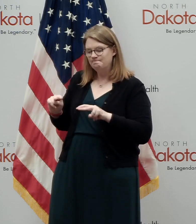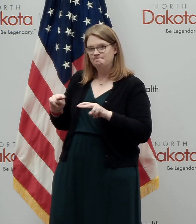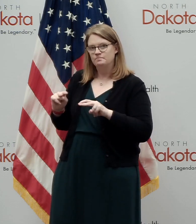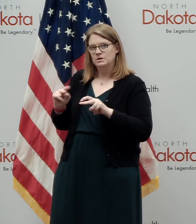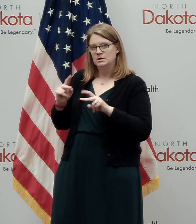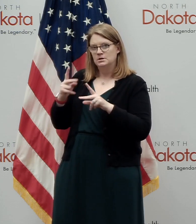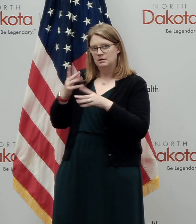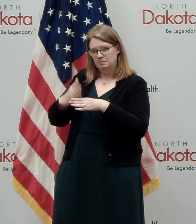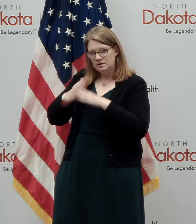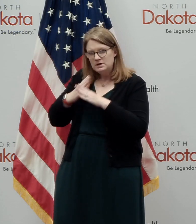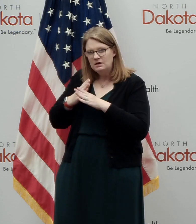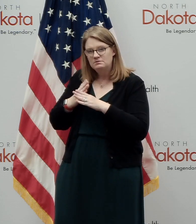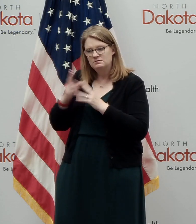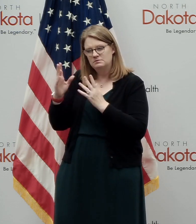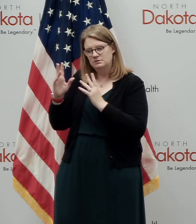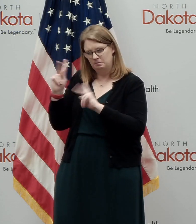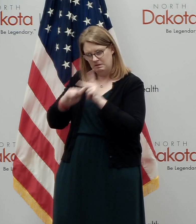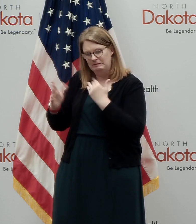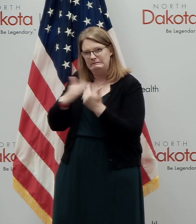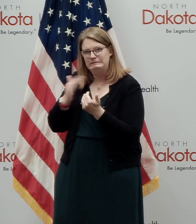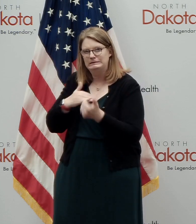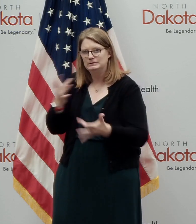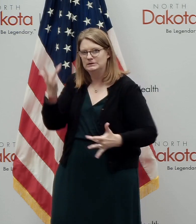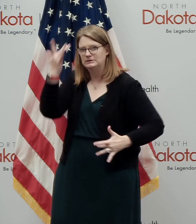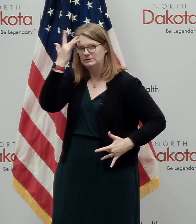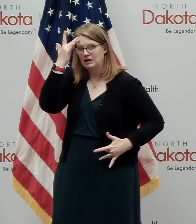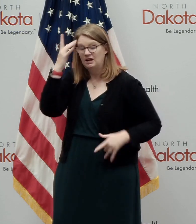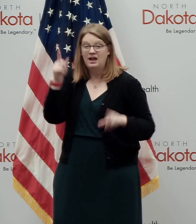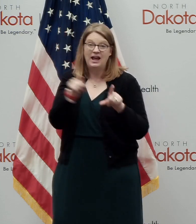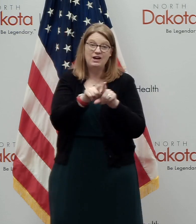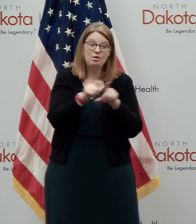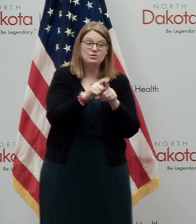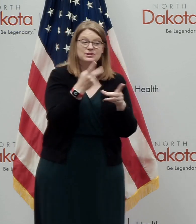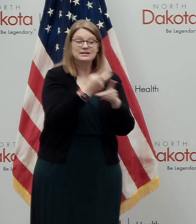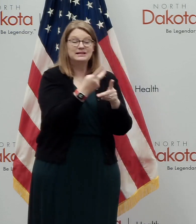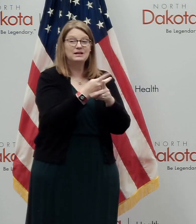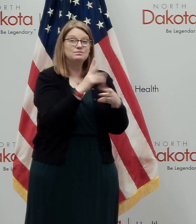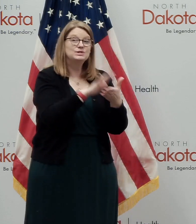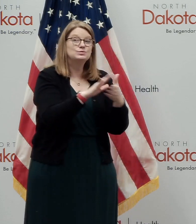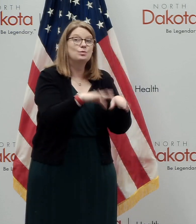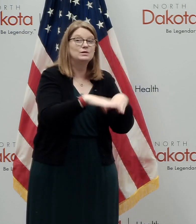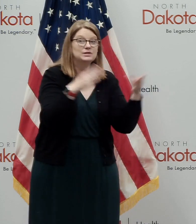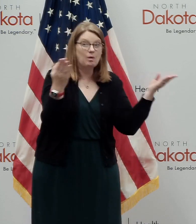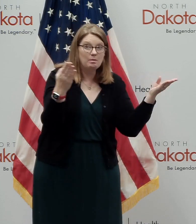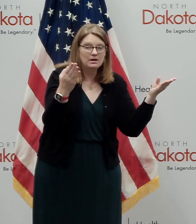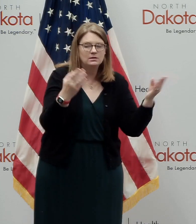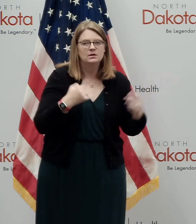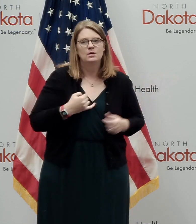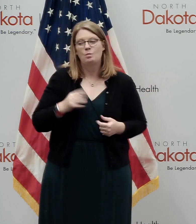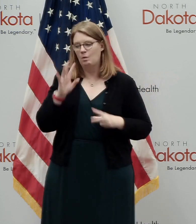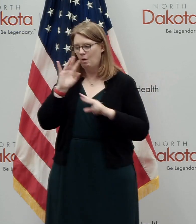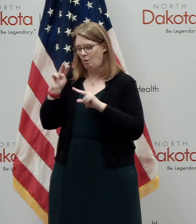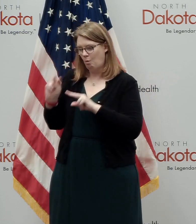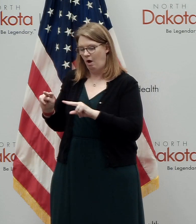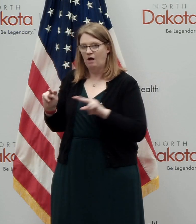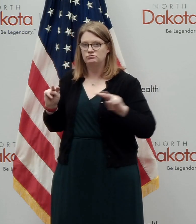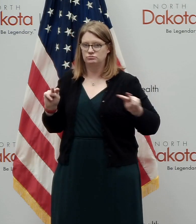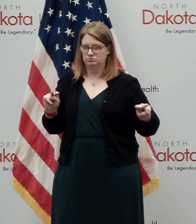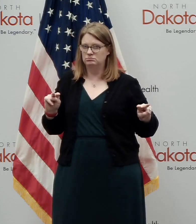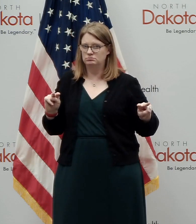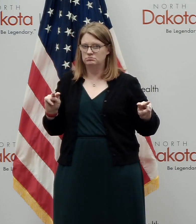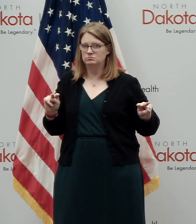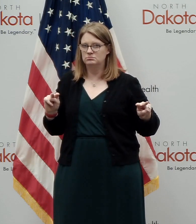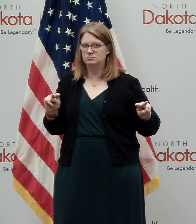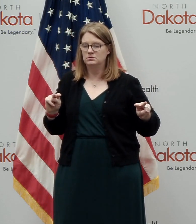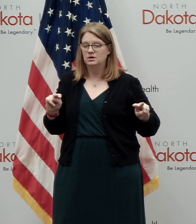virus to protect our most vulnerable and to keep our schools opening. So we're continuing to watch those numbers closely. If we can bring